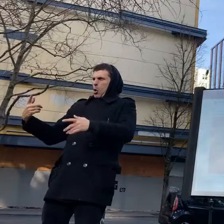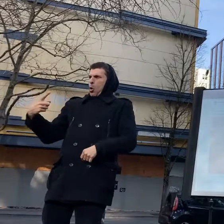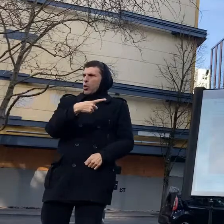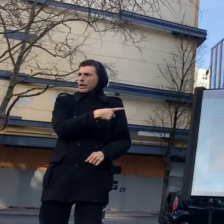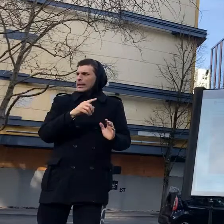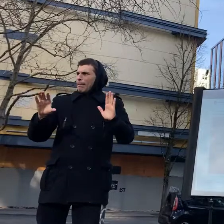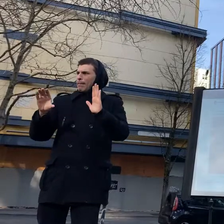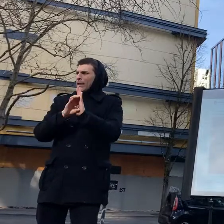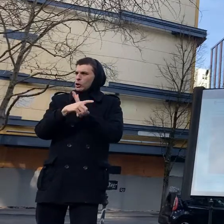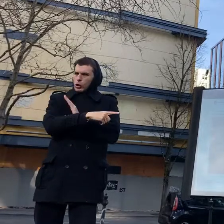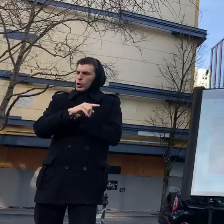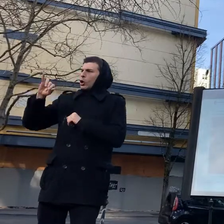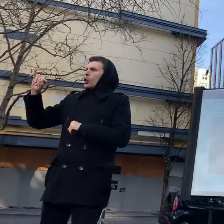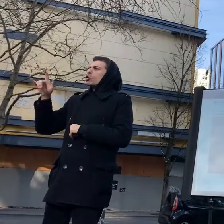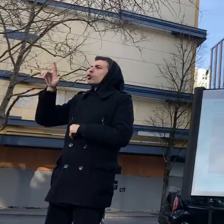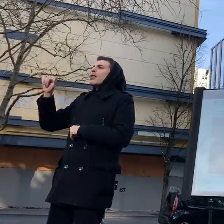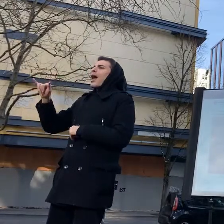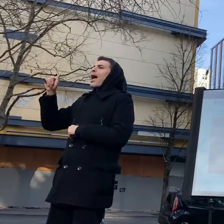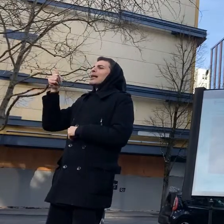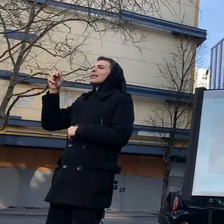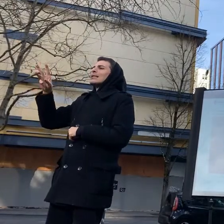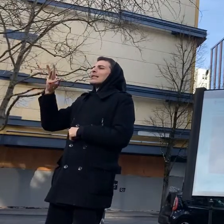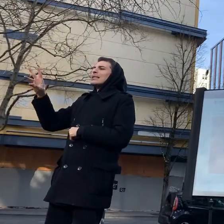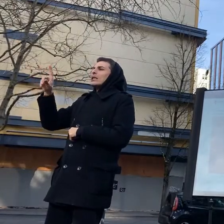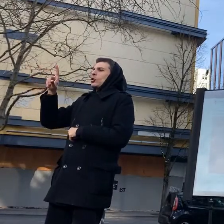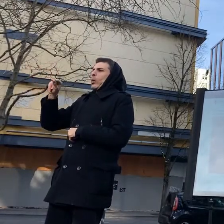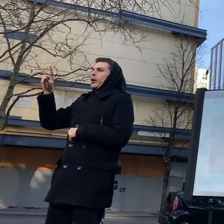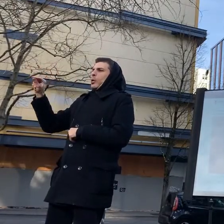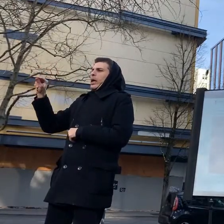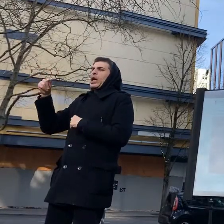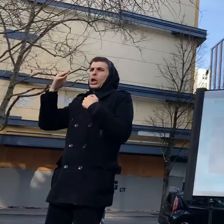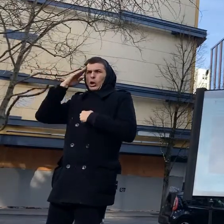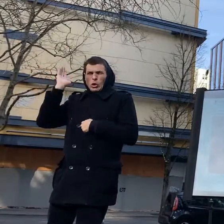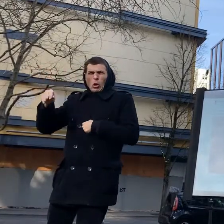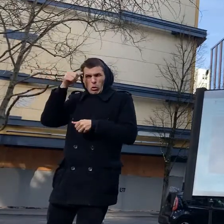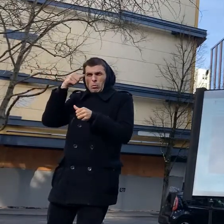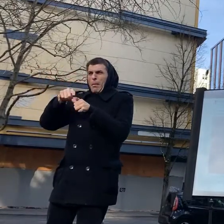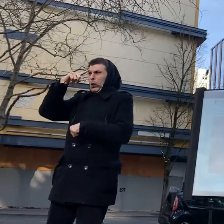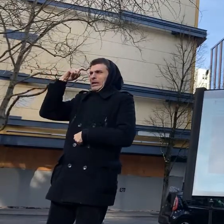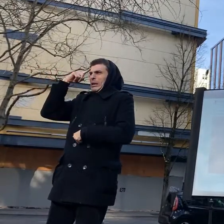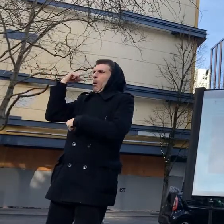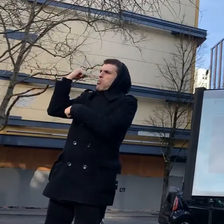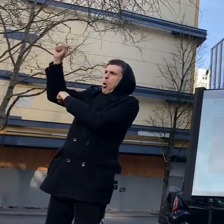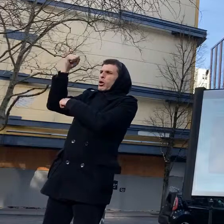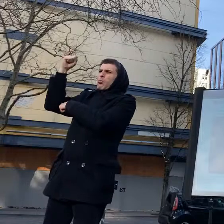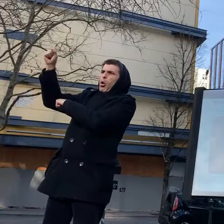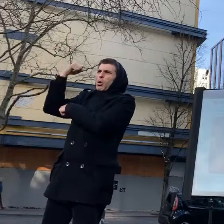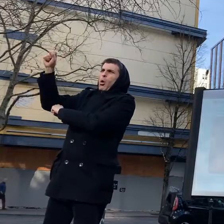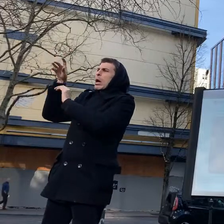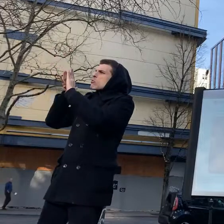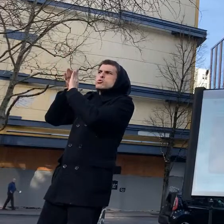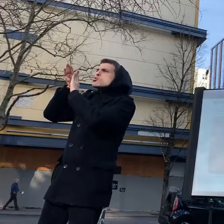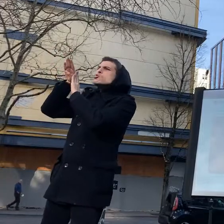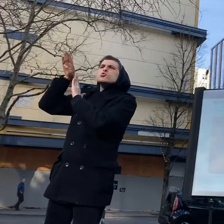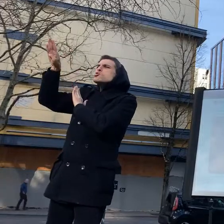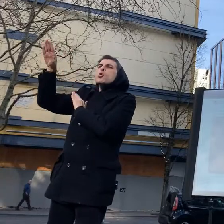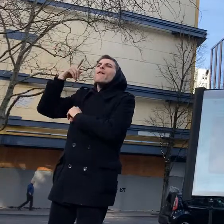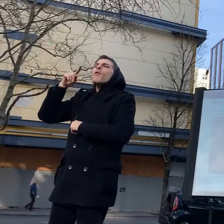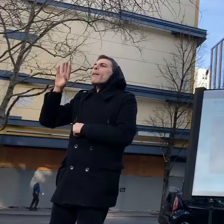as a means to spread tear gas as they thought it was or munitions smoke through the crowd